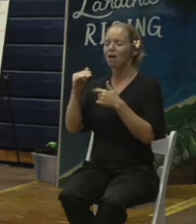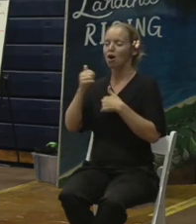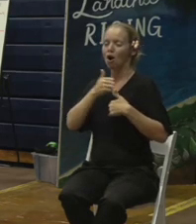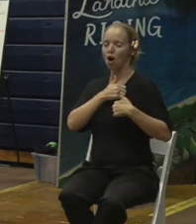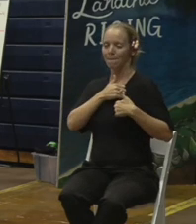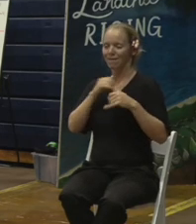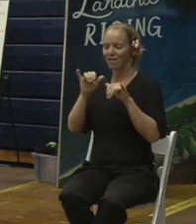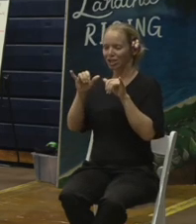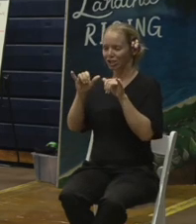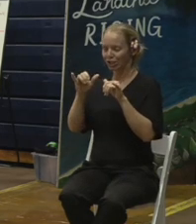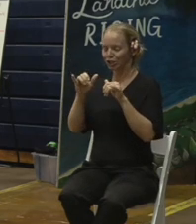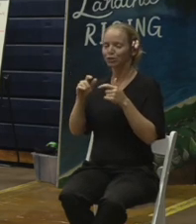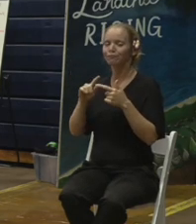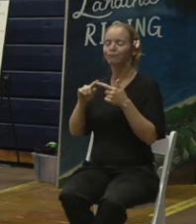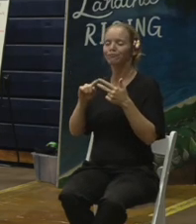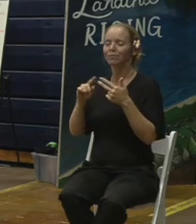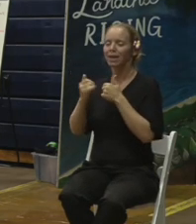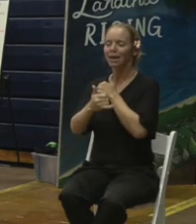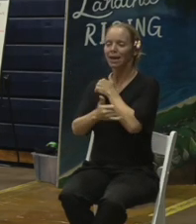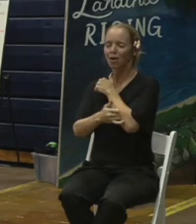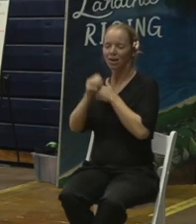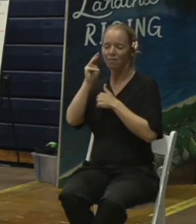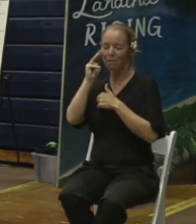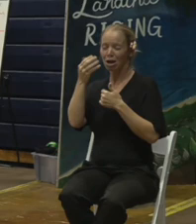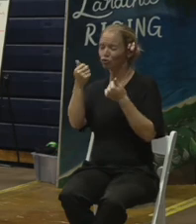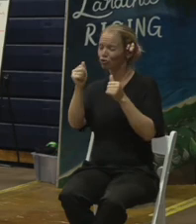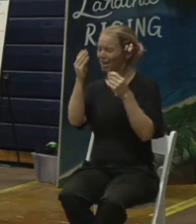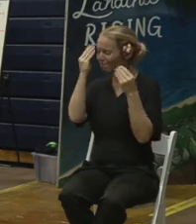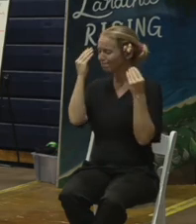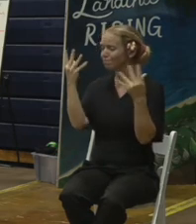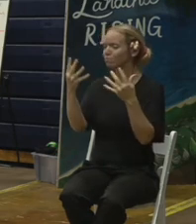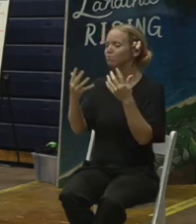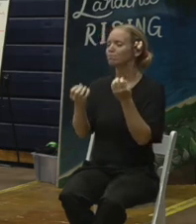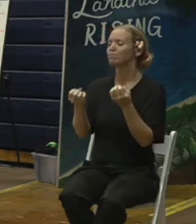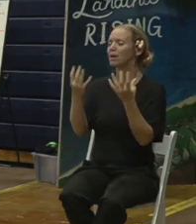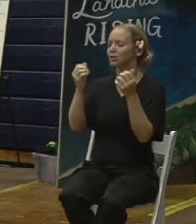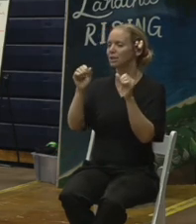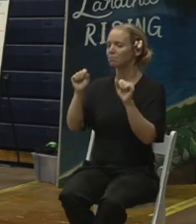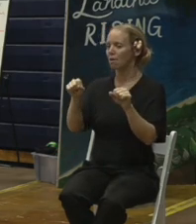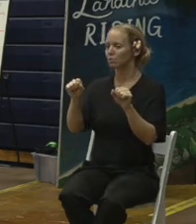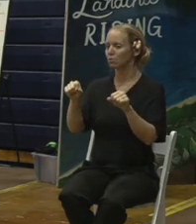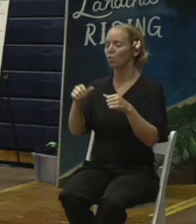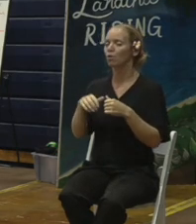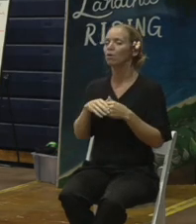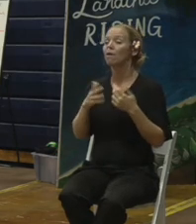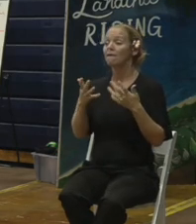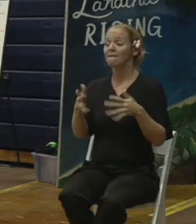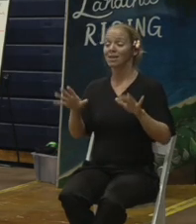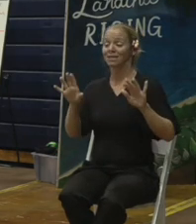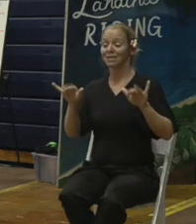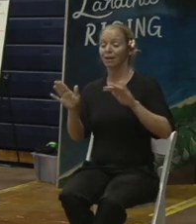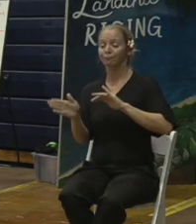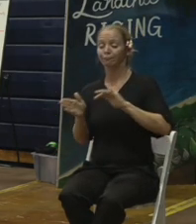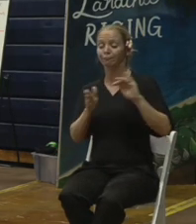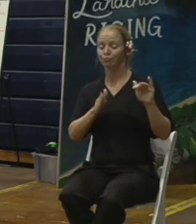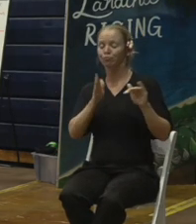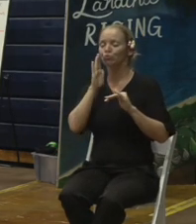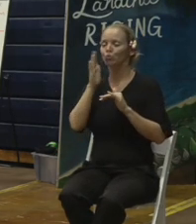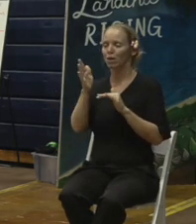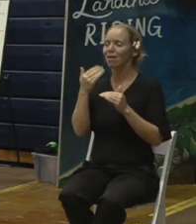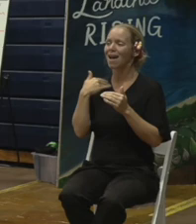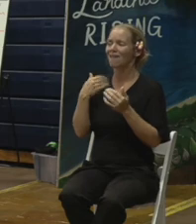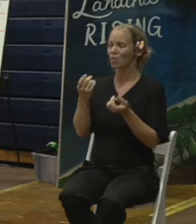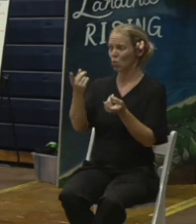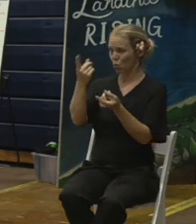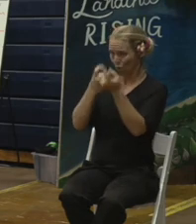give you as much information as we can this evening. Then we're going to take questions. And we're going to do it this way because there are so many